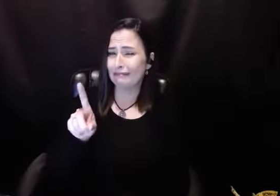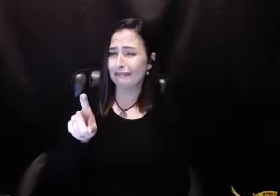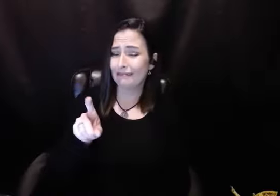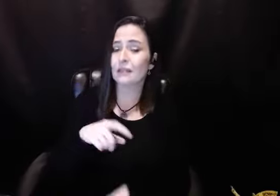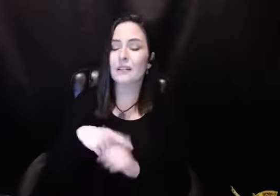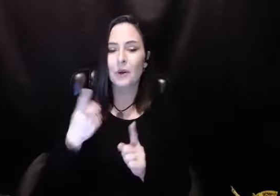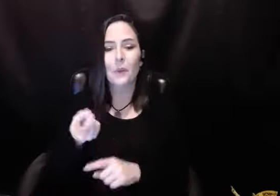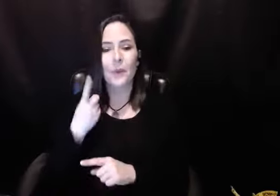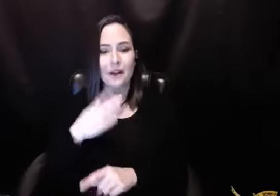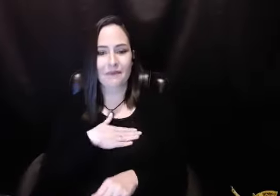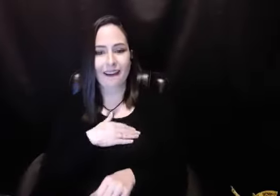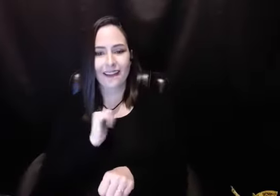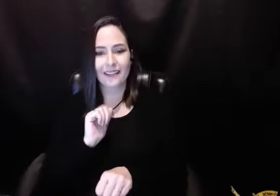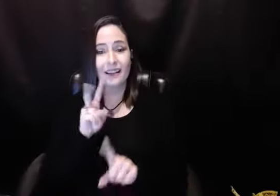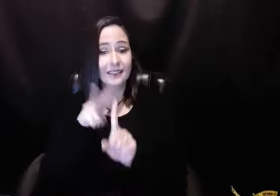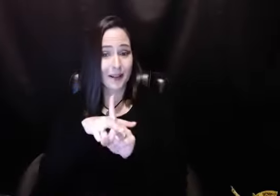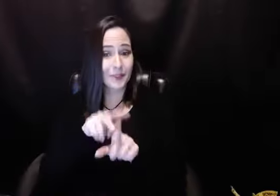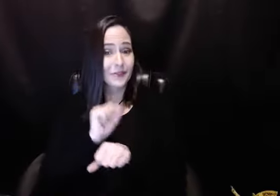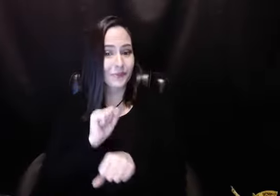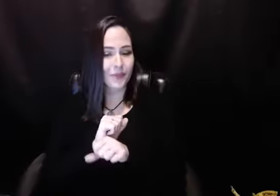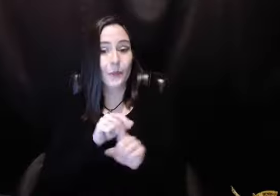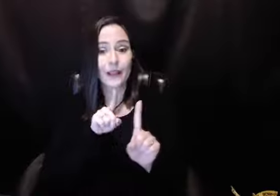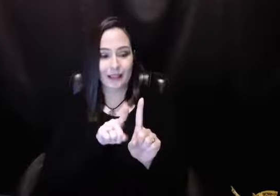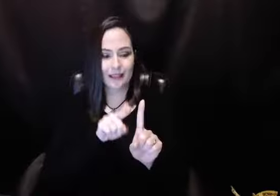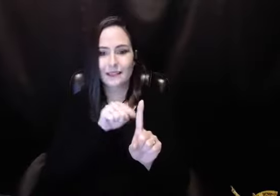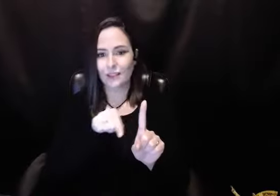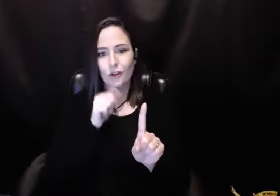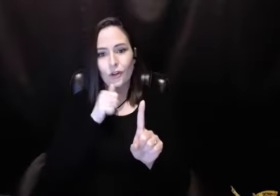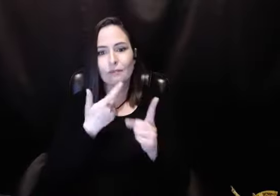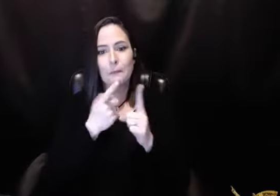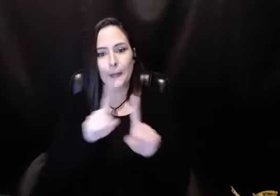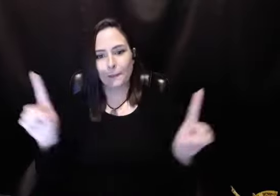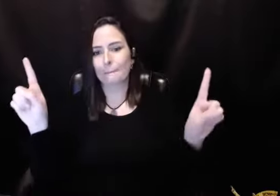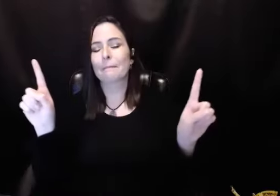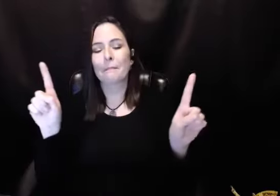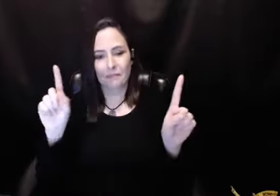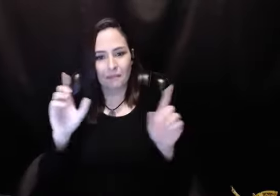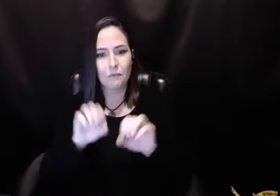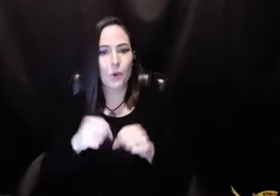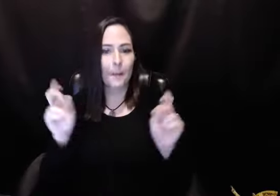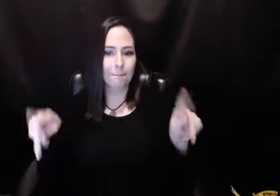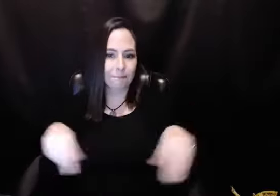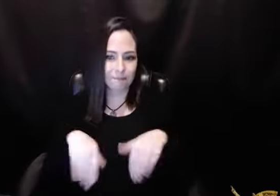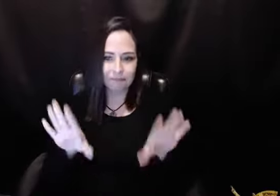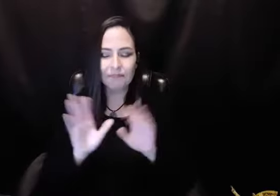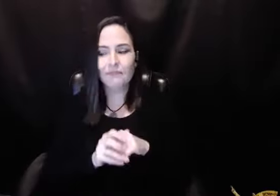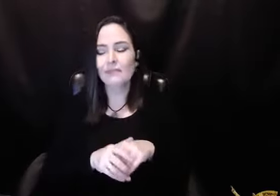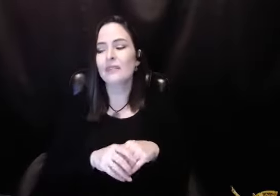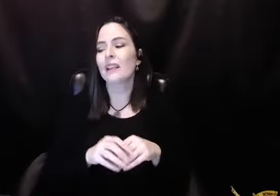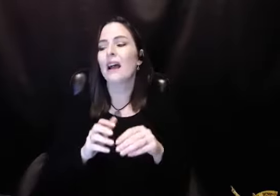your choices sometime. And so I mentioned to him that an assignment I had for him when he and Frisky finally broke up,